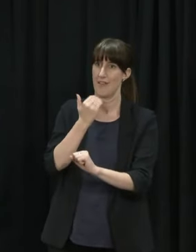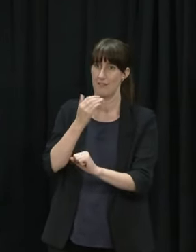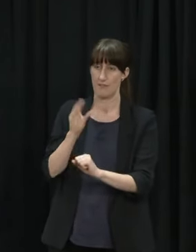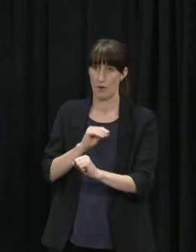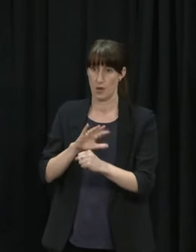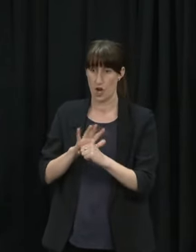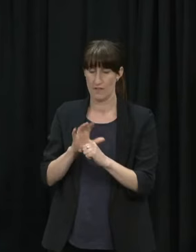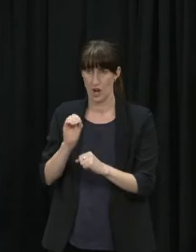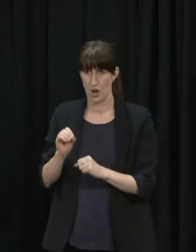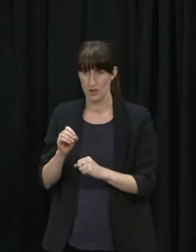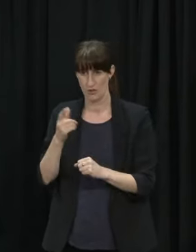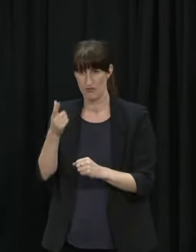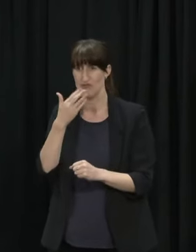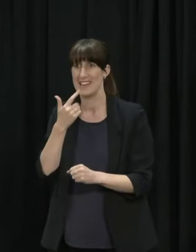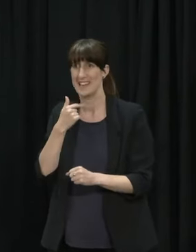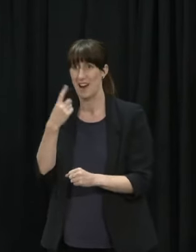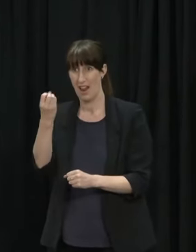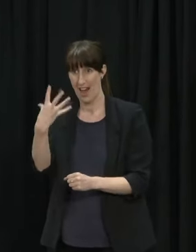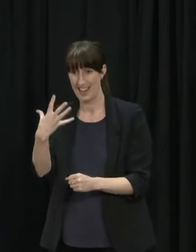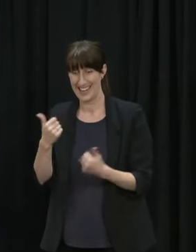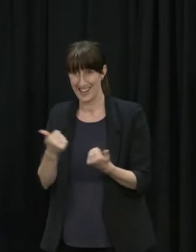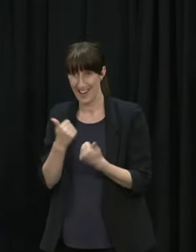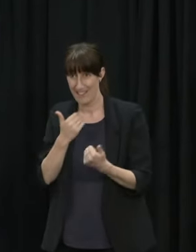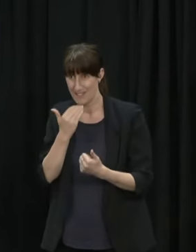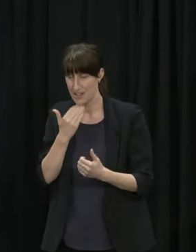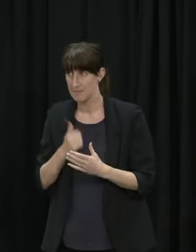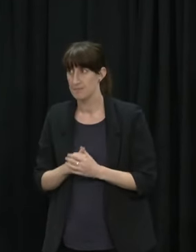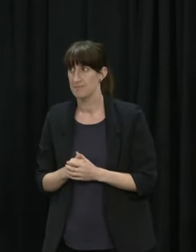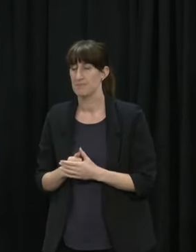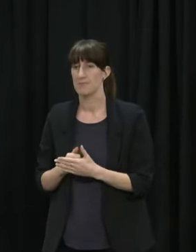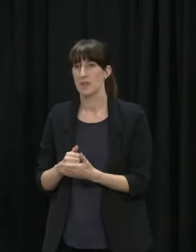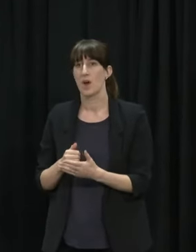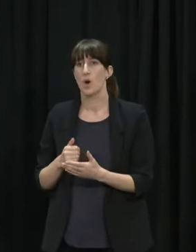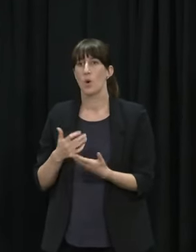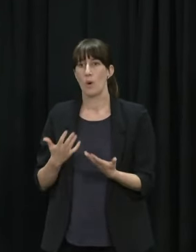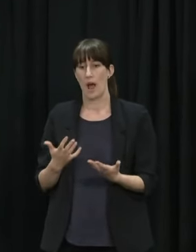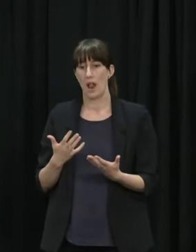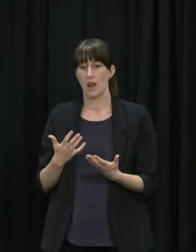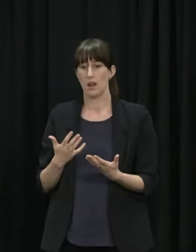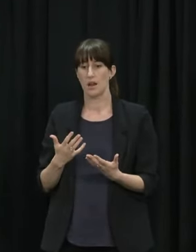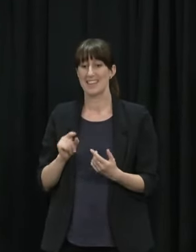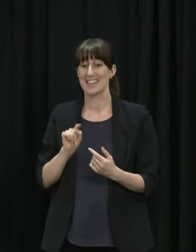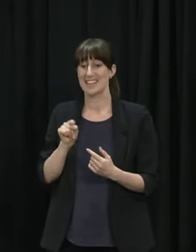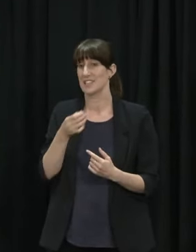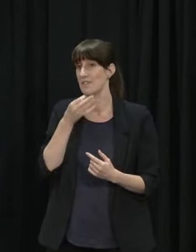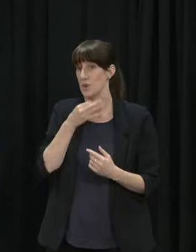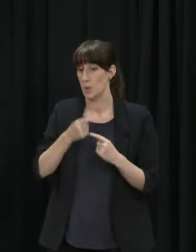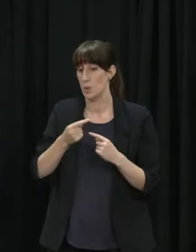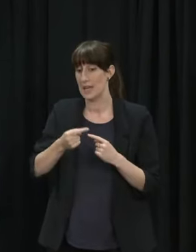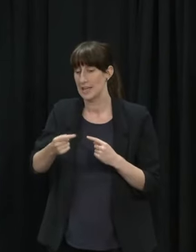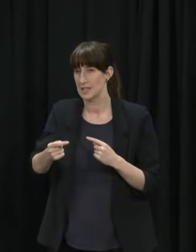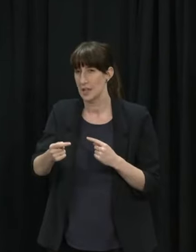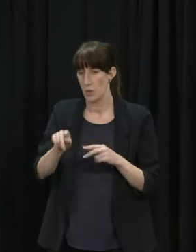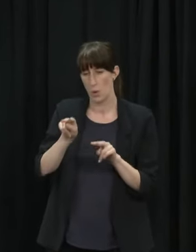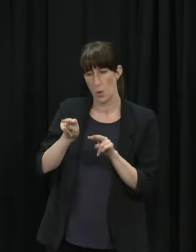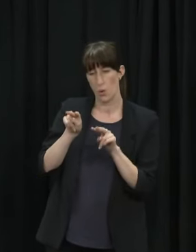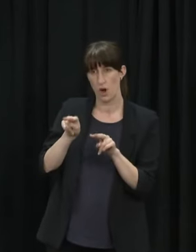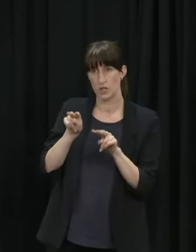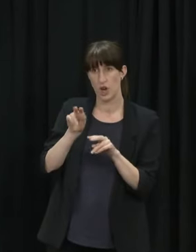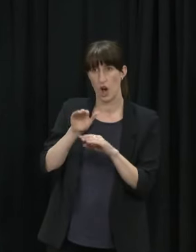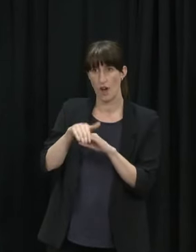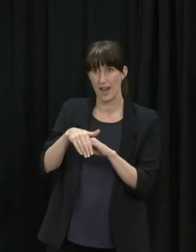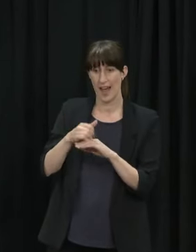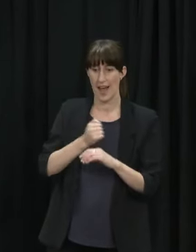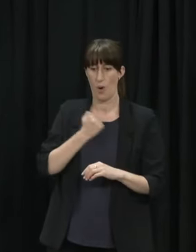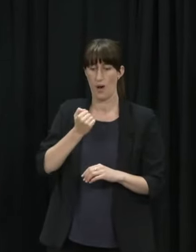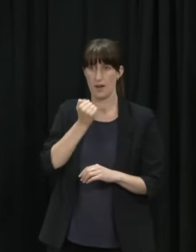that we will know more about as the coming weeks go by is what the big spike in case numbers that we're seeing around